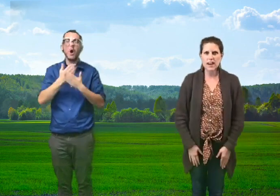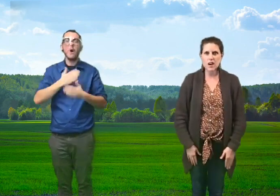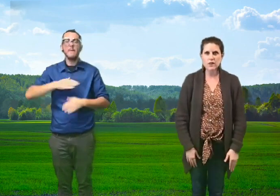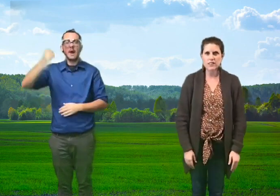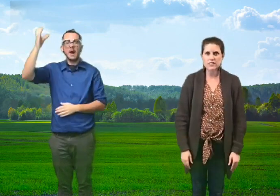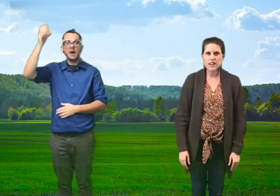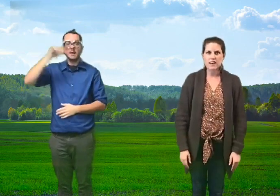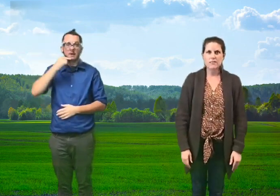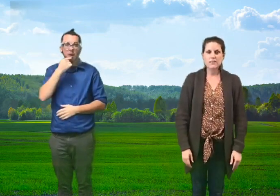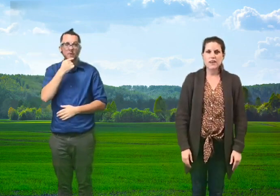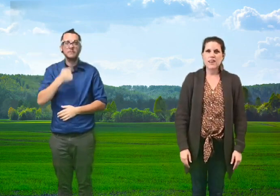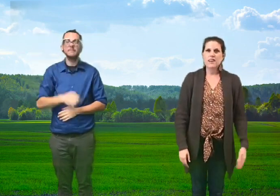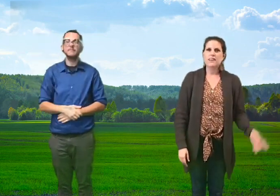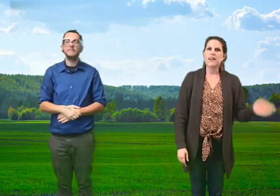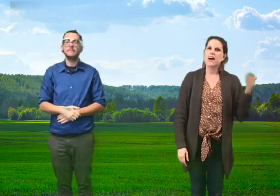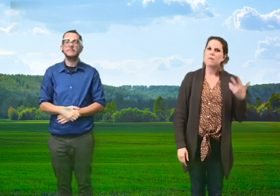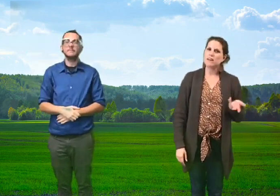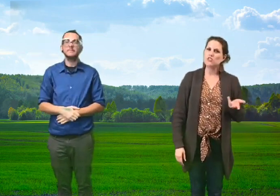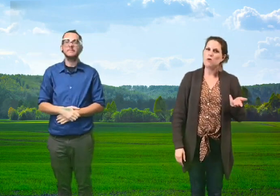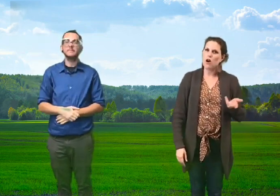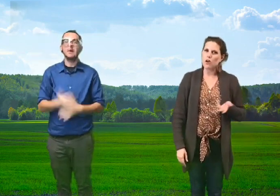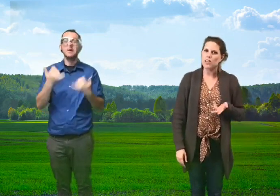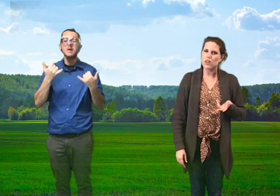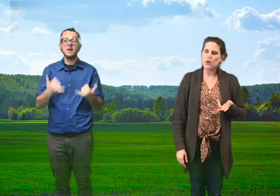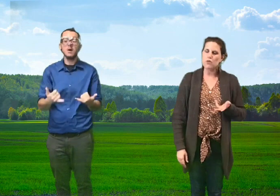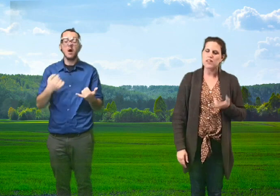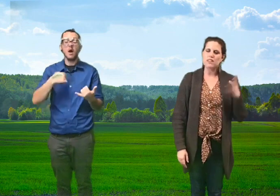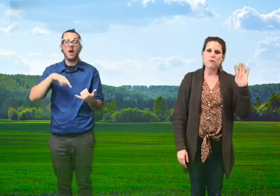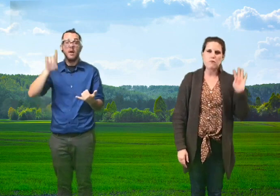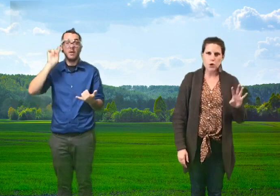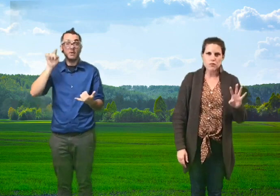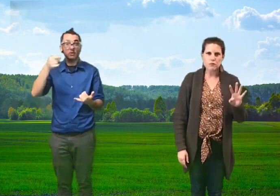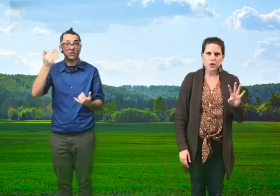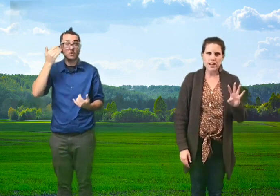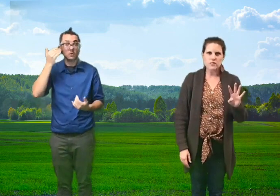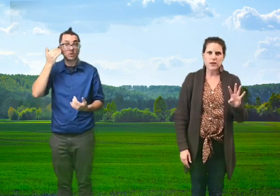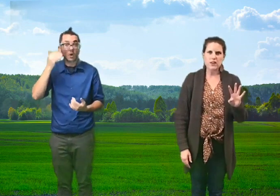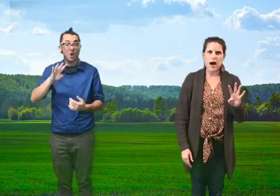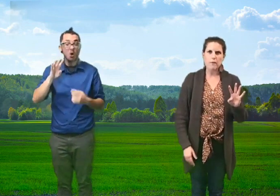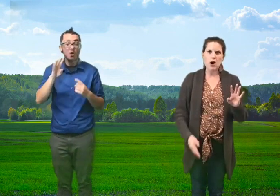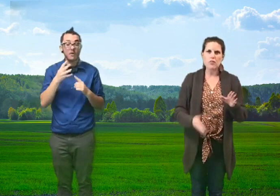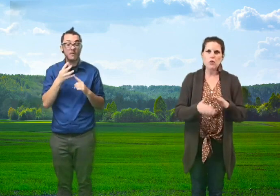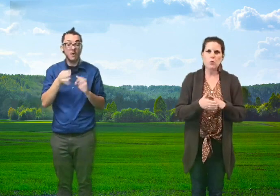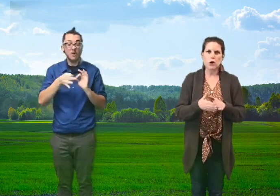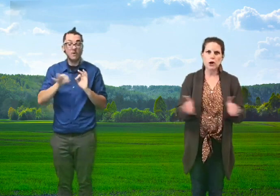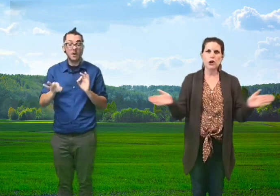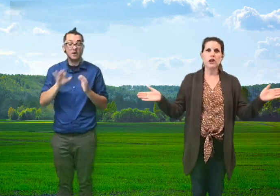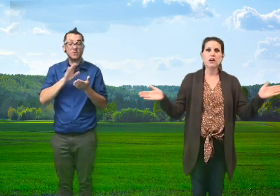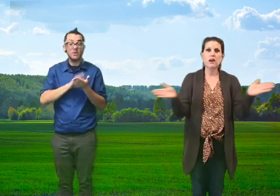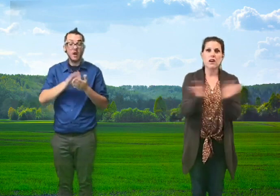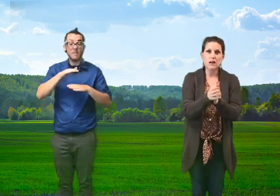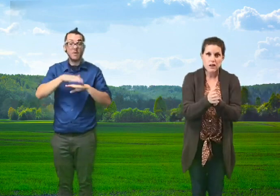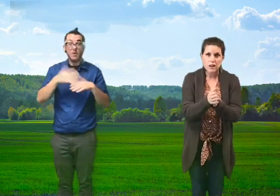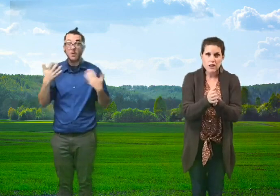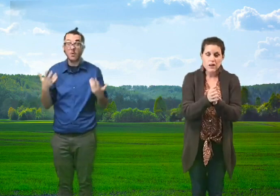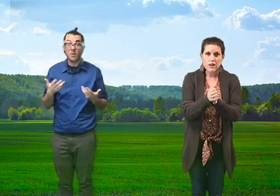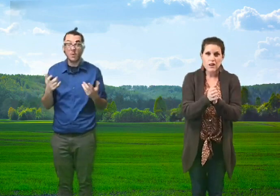my carrots. Now I bet you already know that in the fourth phrase we clap on the word